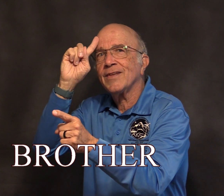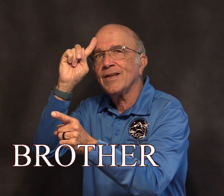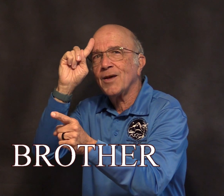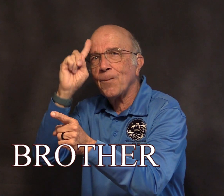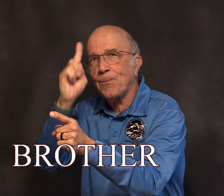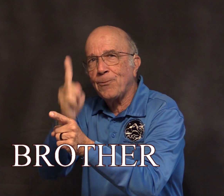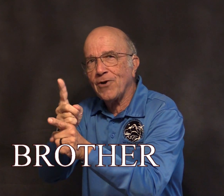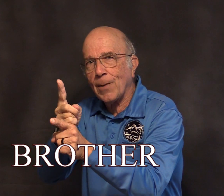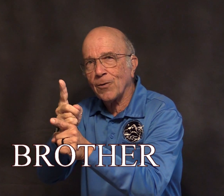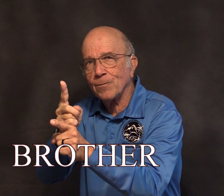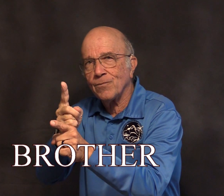Brother.